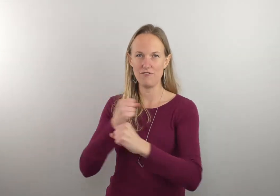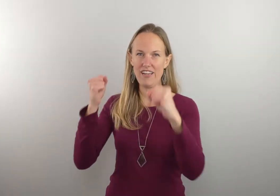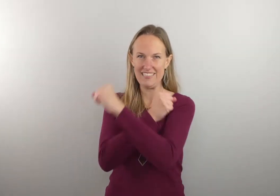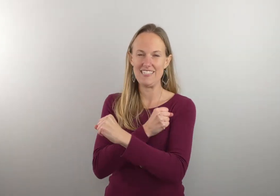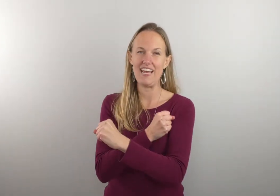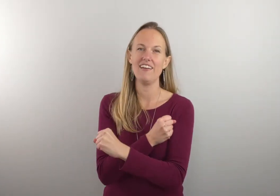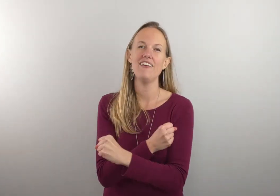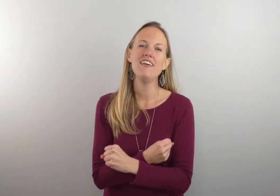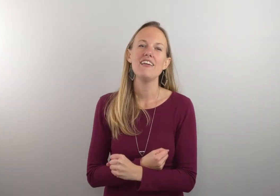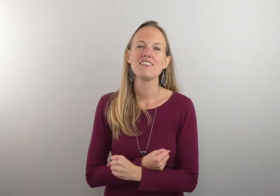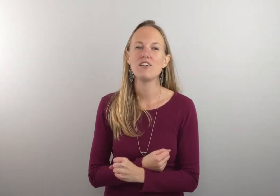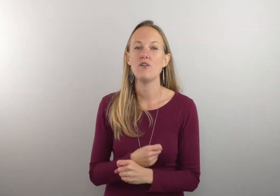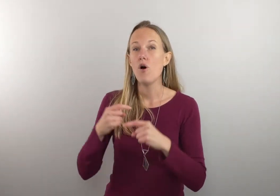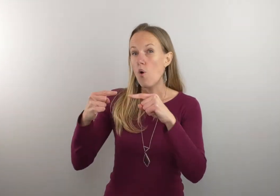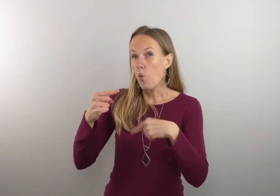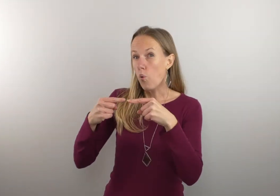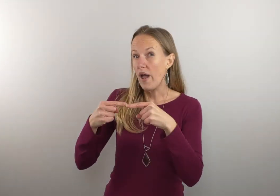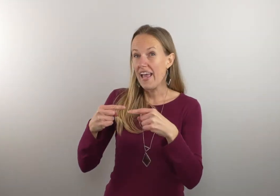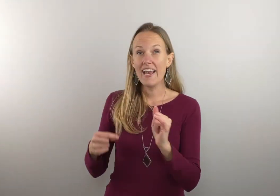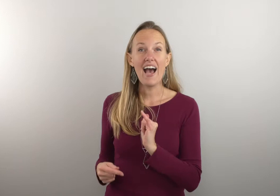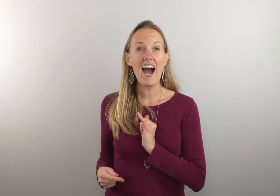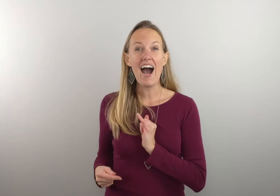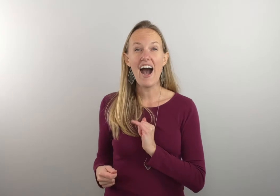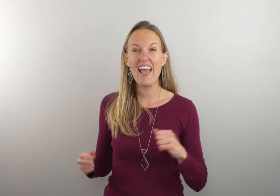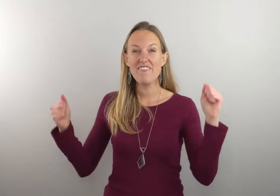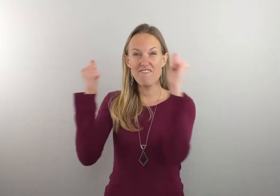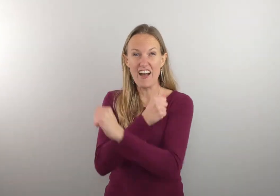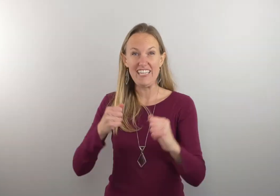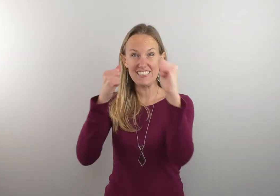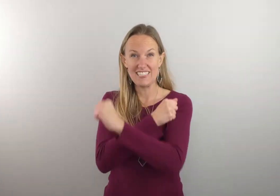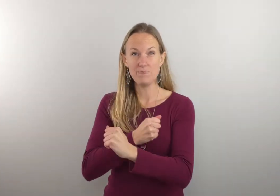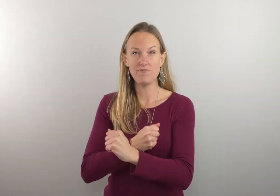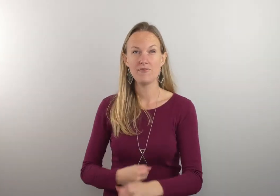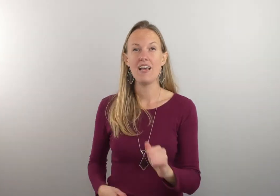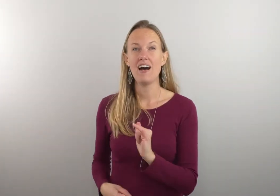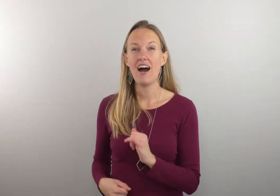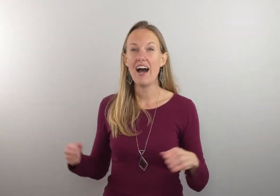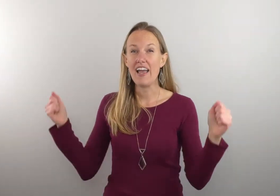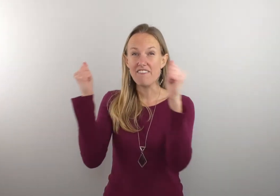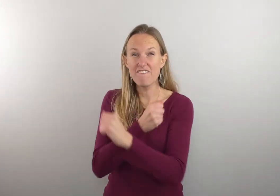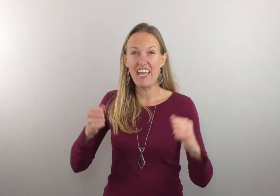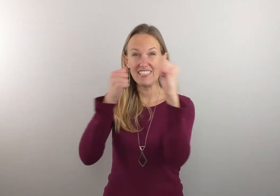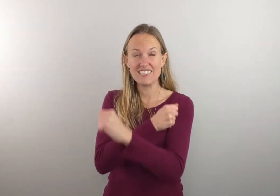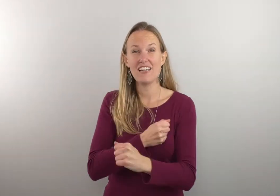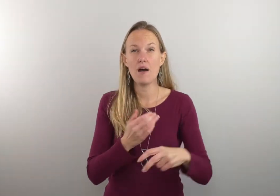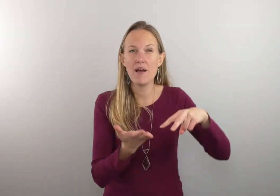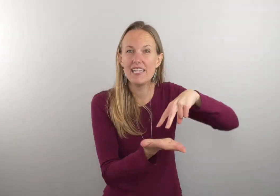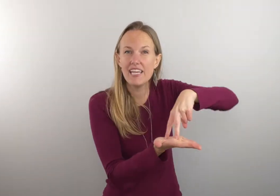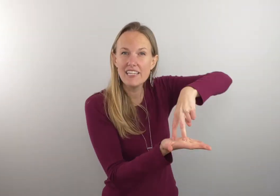fight instead so when I fight I fight on my knees